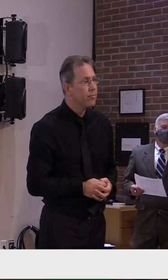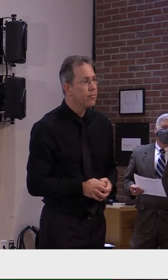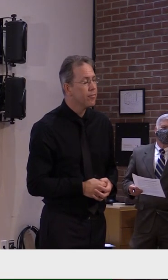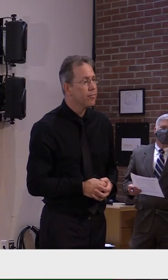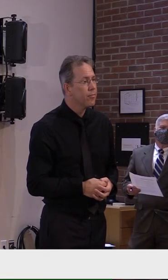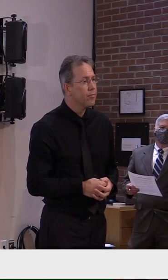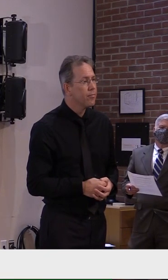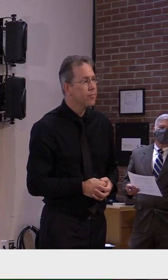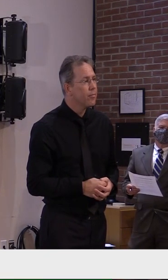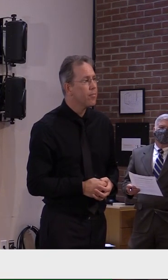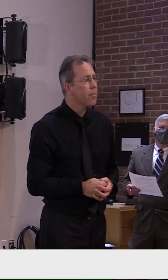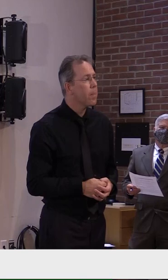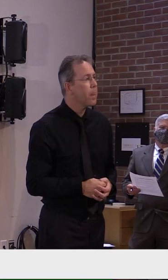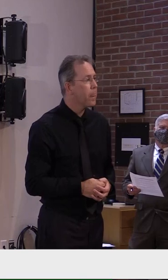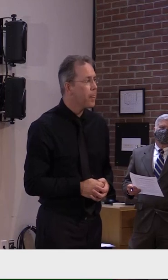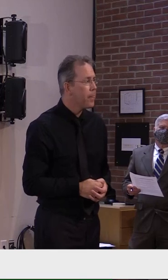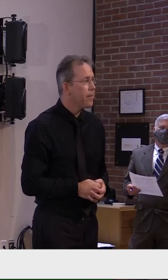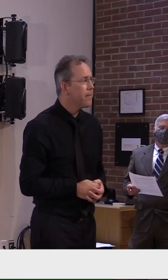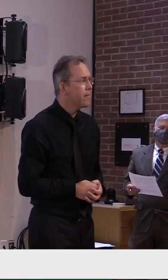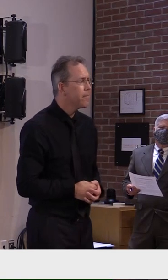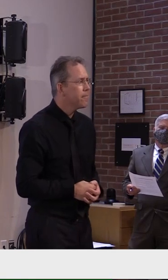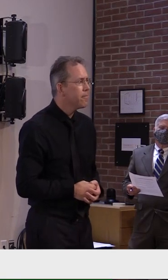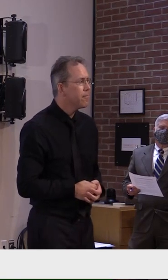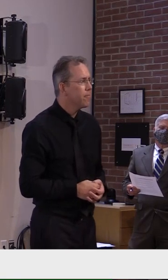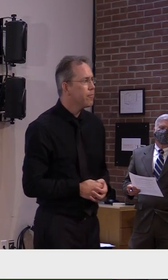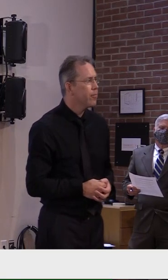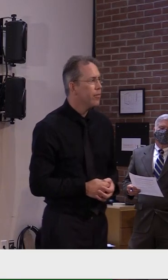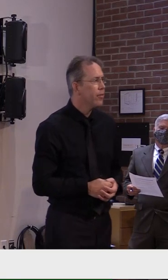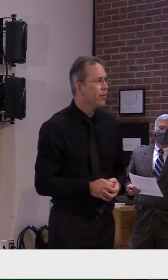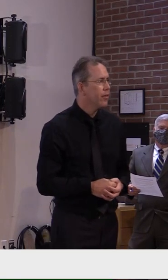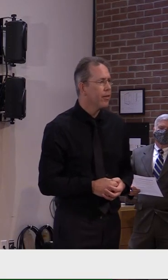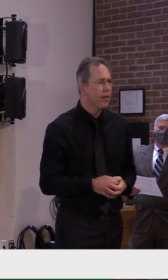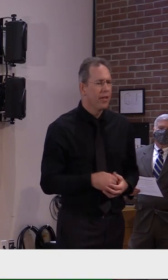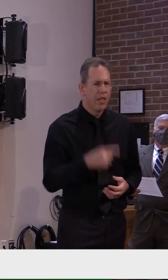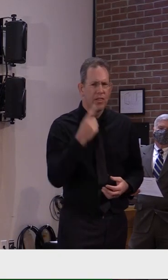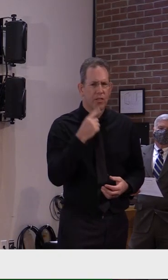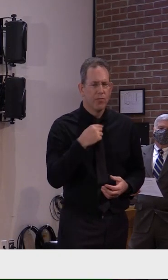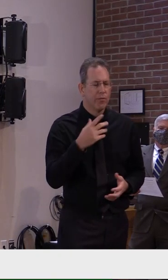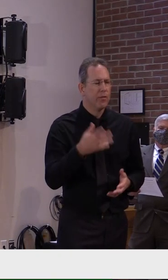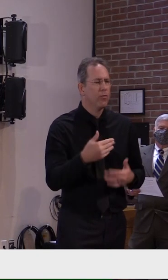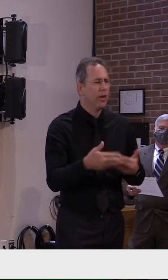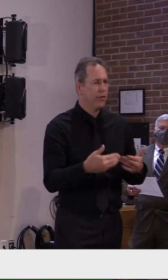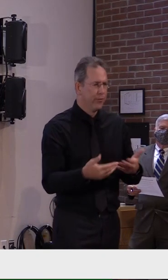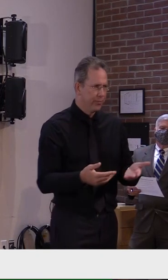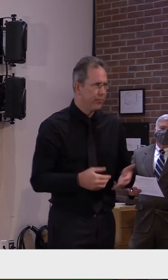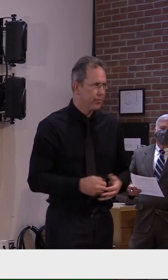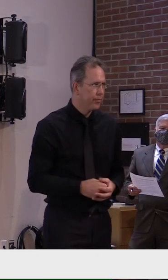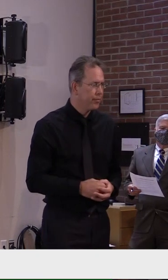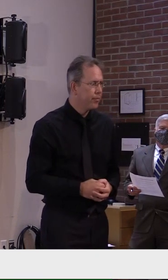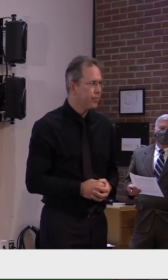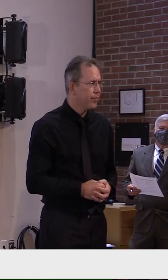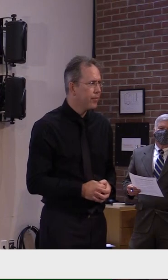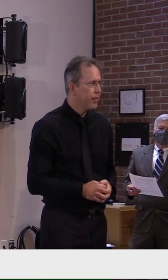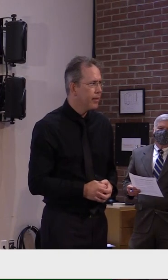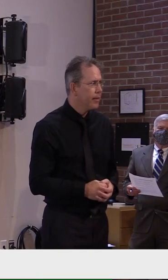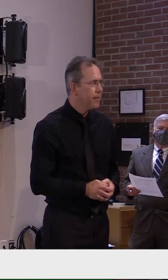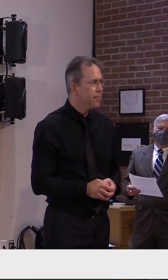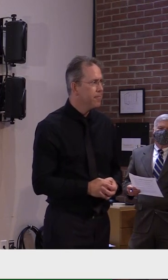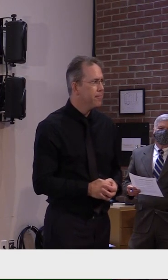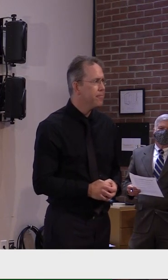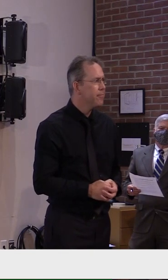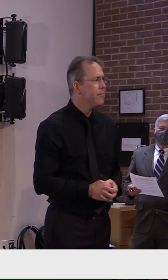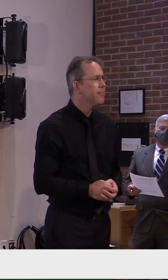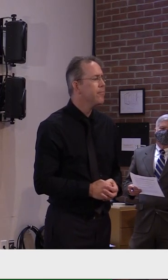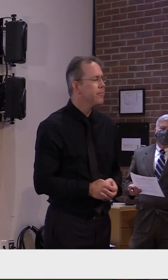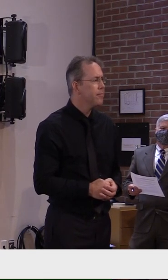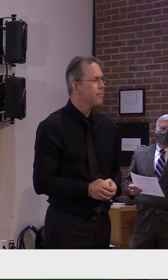I apologize. I thought Jack was ahead of me. Governor, your remarks about patriotism and sacrifice